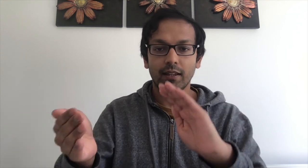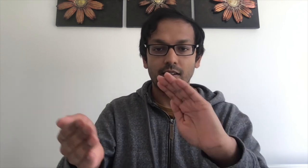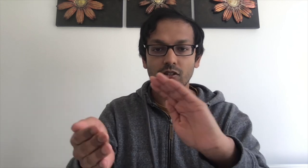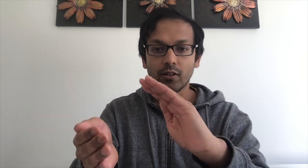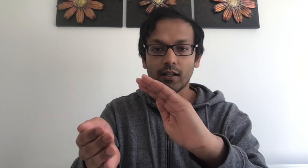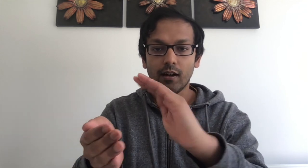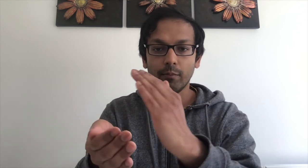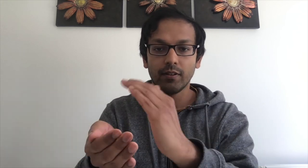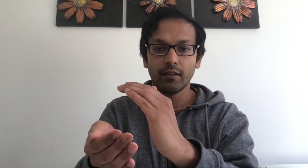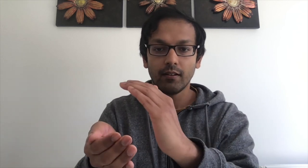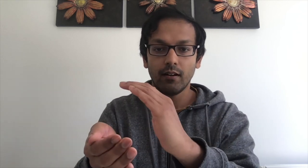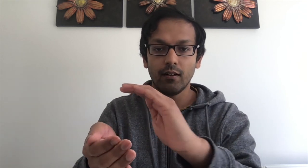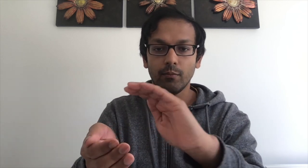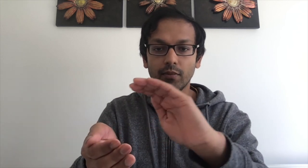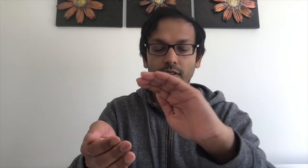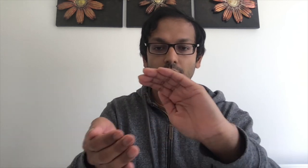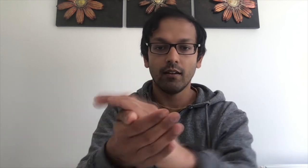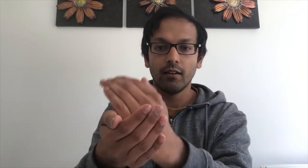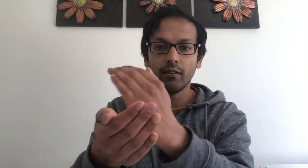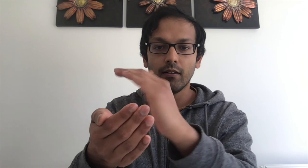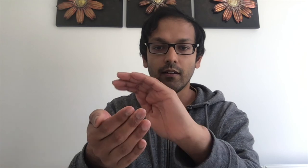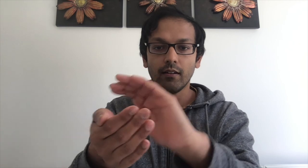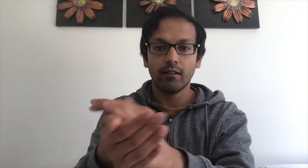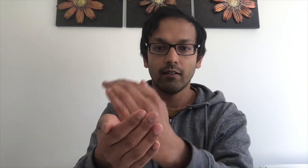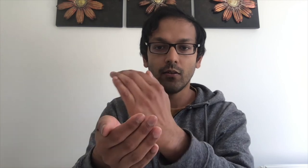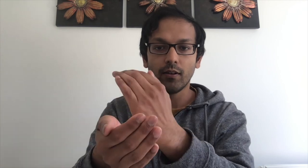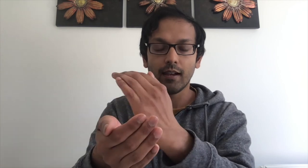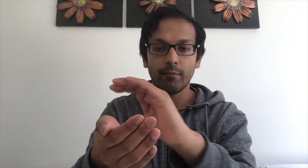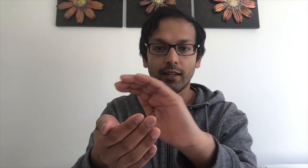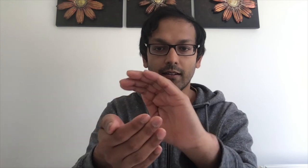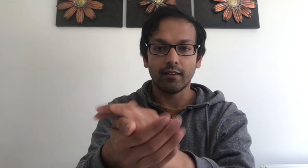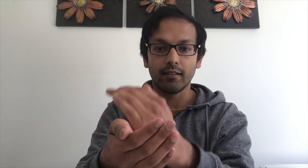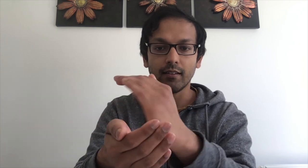is your cupped arms. Sort of clapping like this.